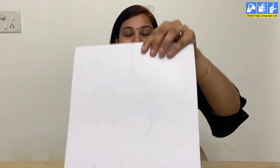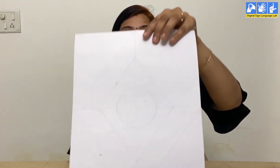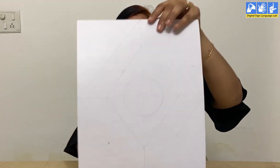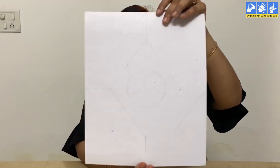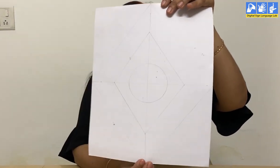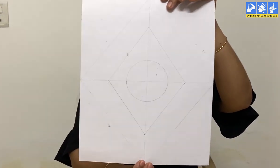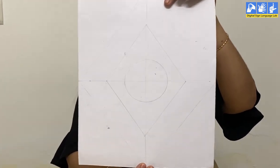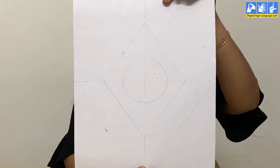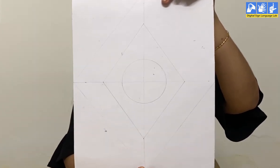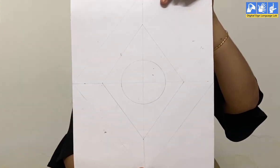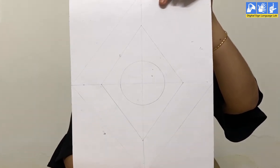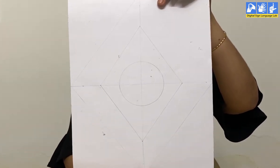I will show you.